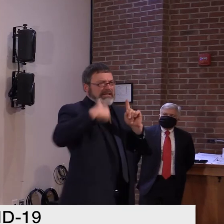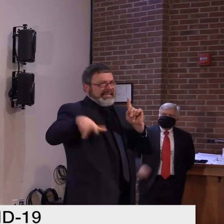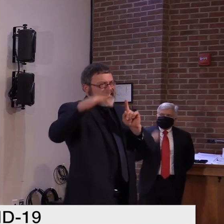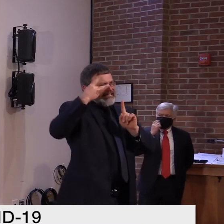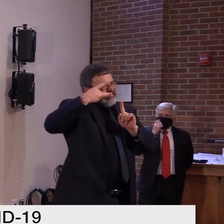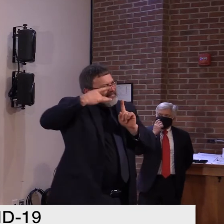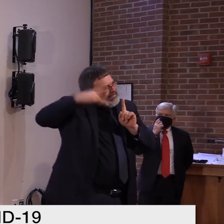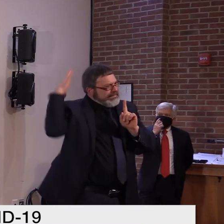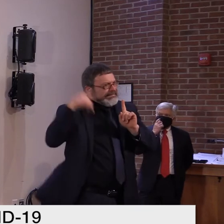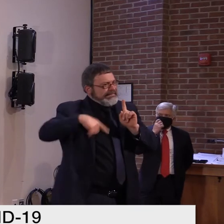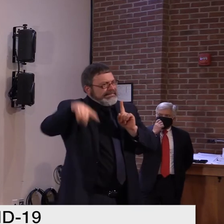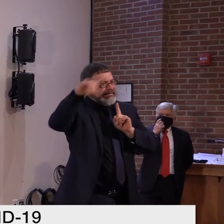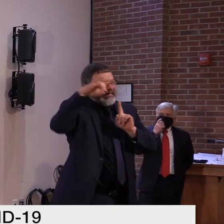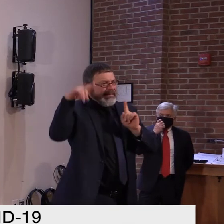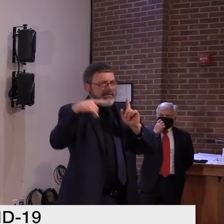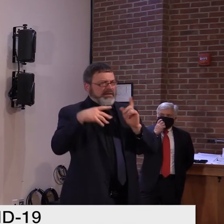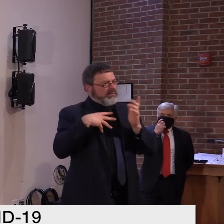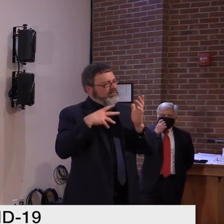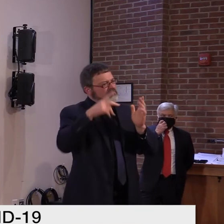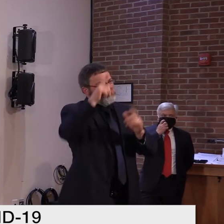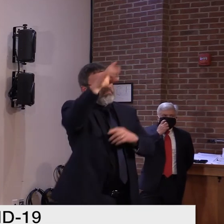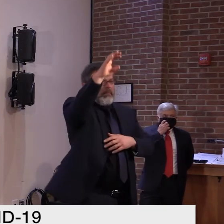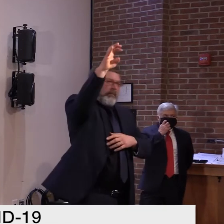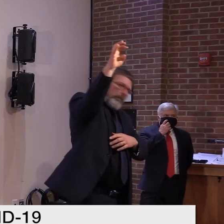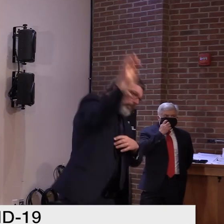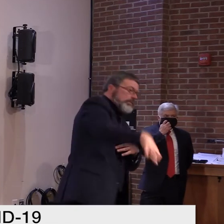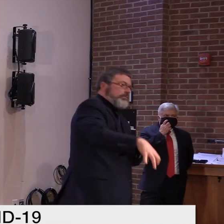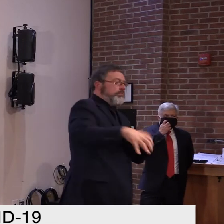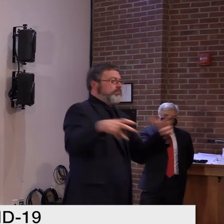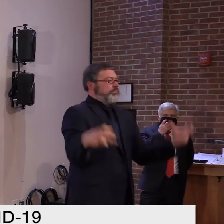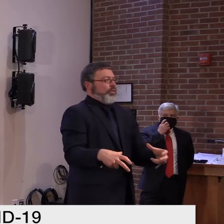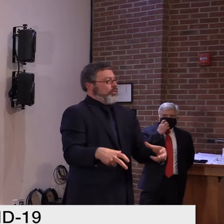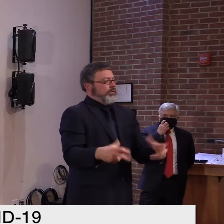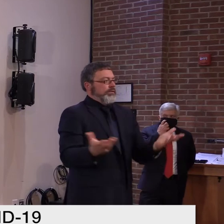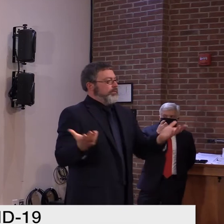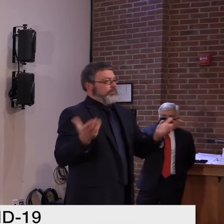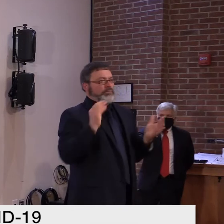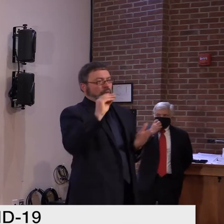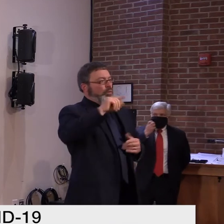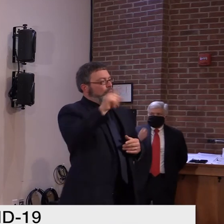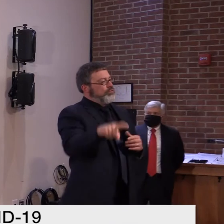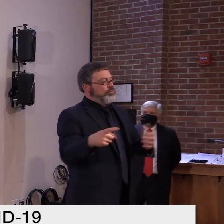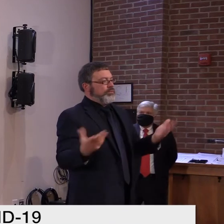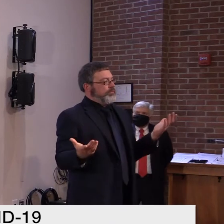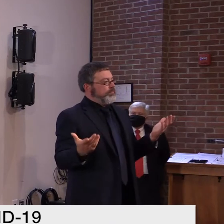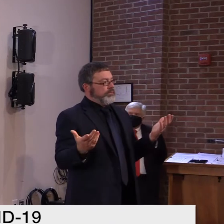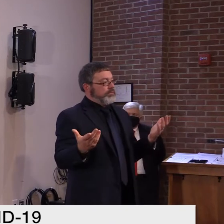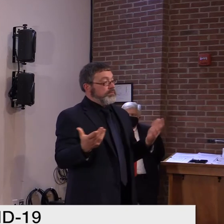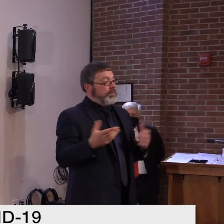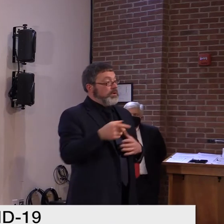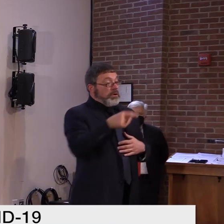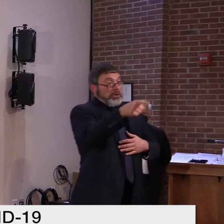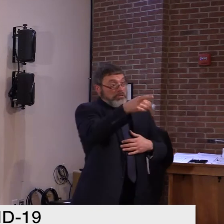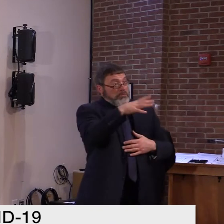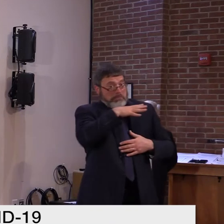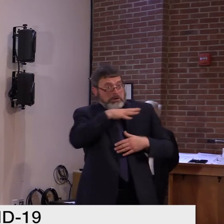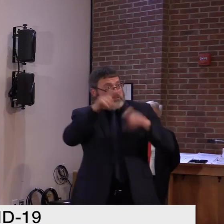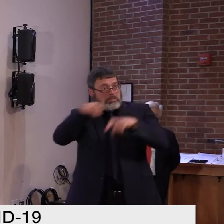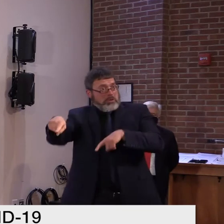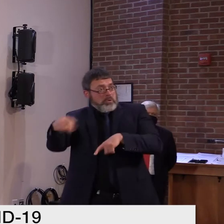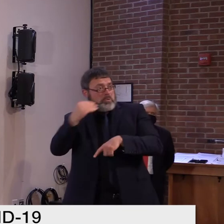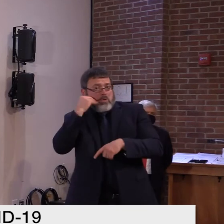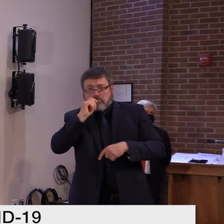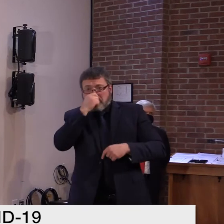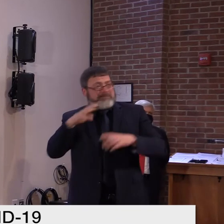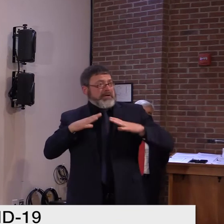that your body is not incubating virus and that you won't become infectious. So that seven day period followed by the next test is